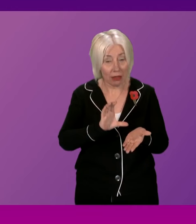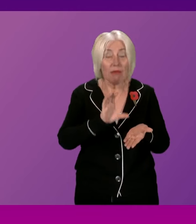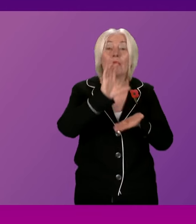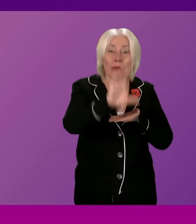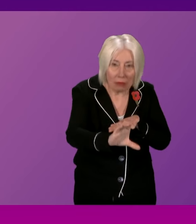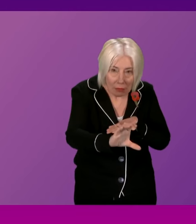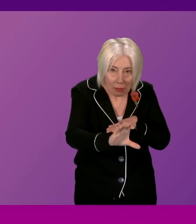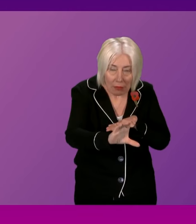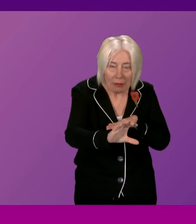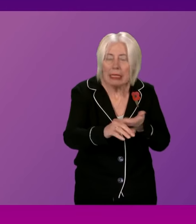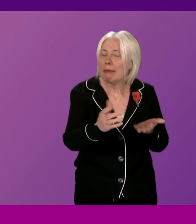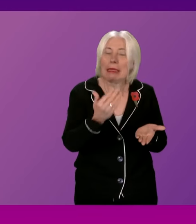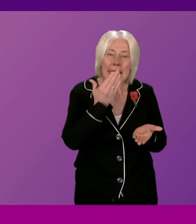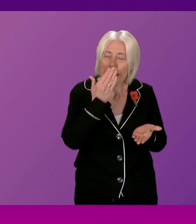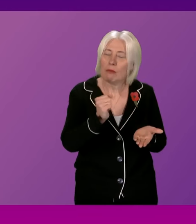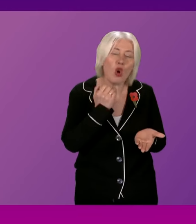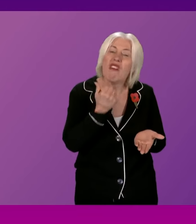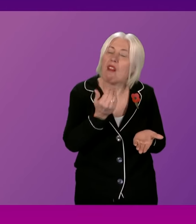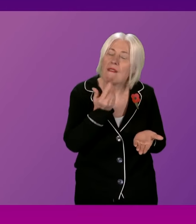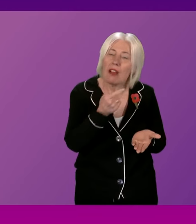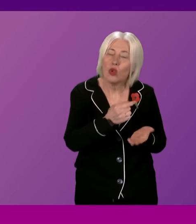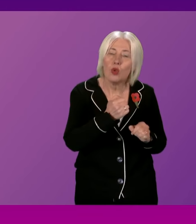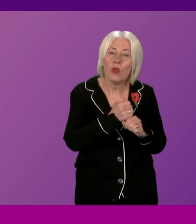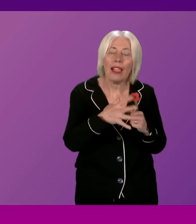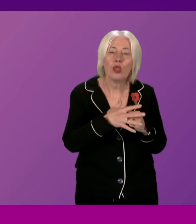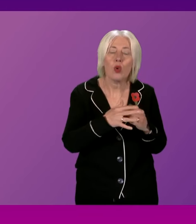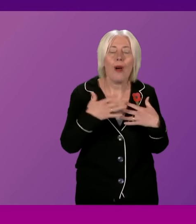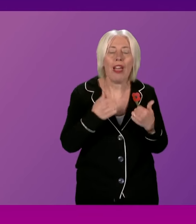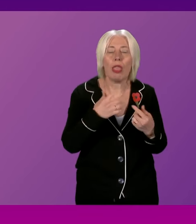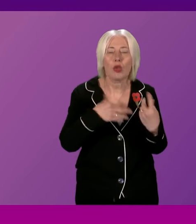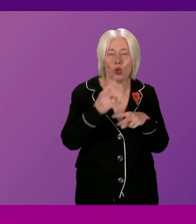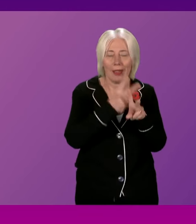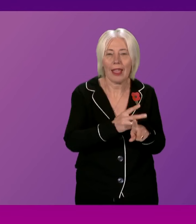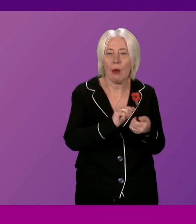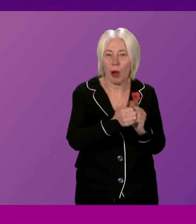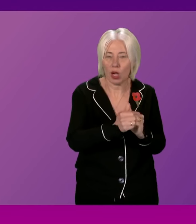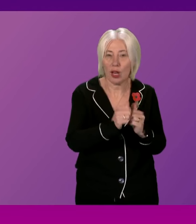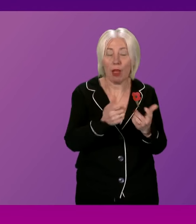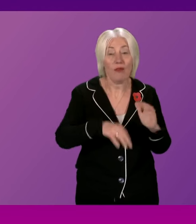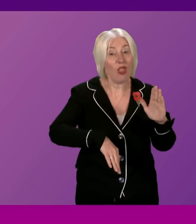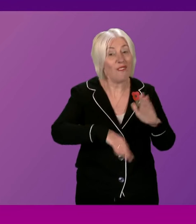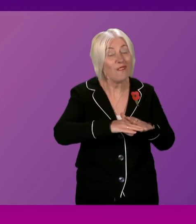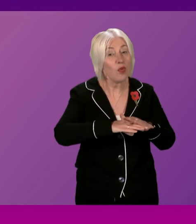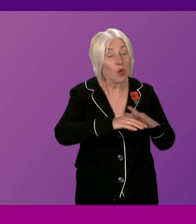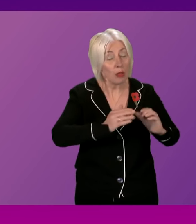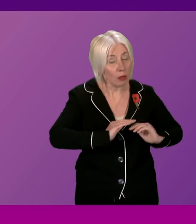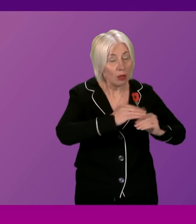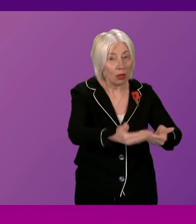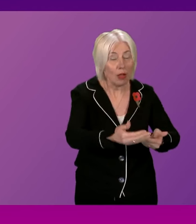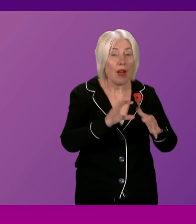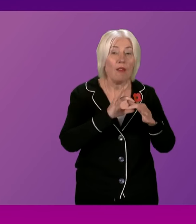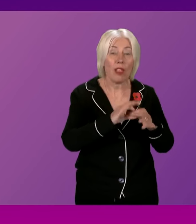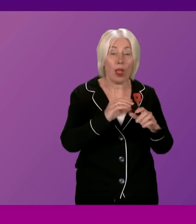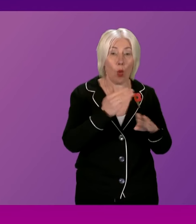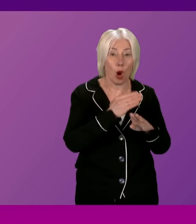That doesn't seem to be enough, according to the Glasgow Health and Social Care Partnership, in order to continue with the full provision of community-linked workers. we're continuing